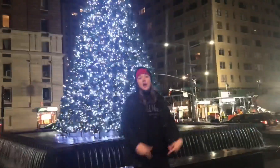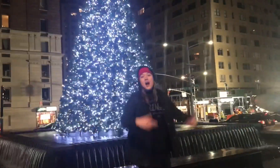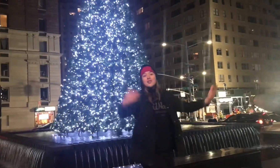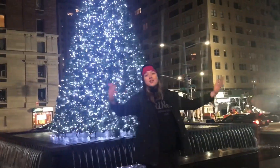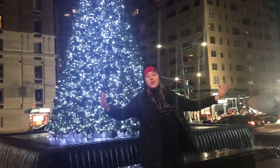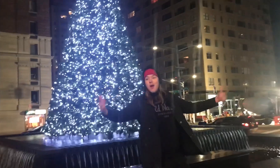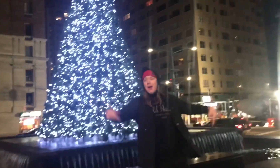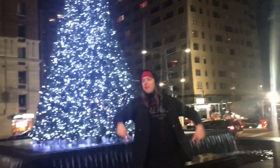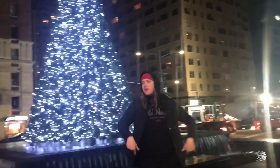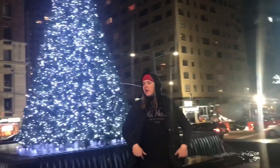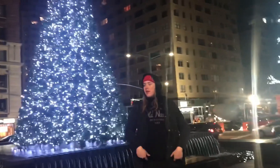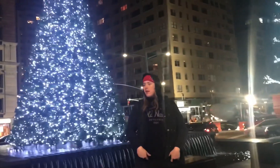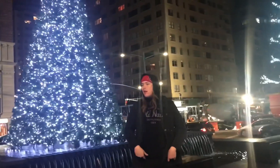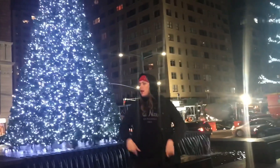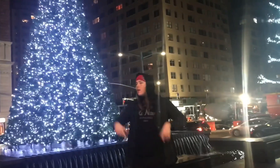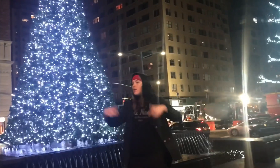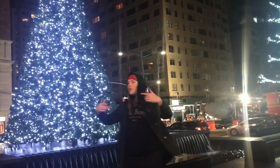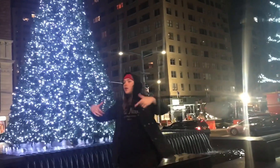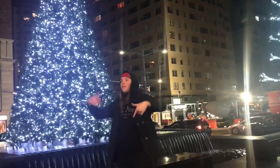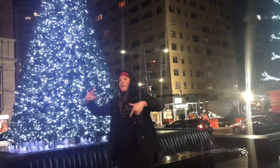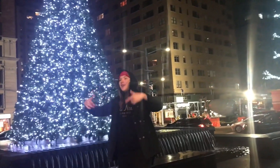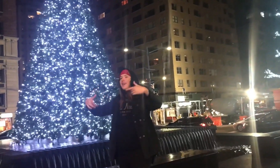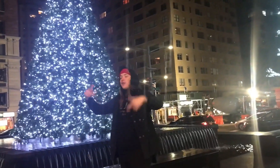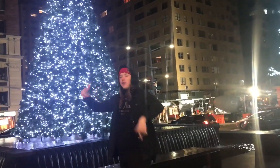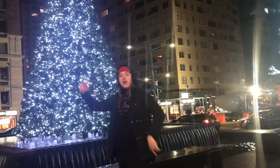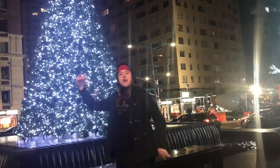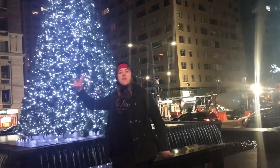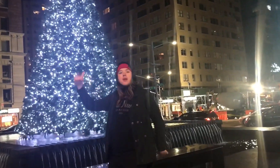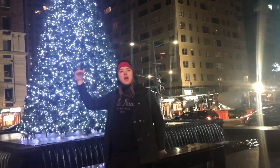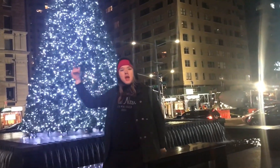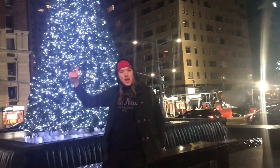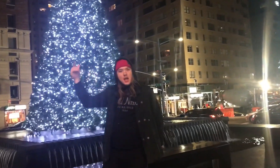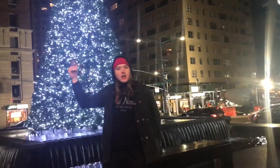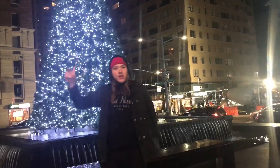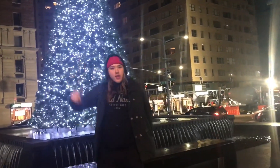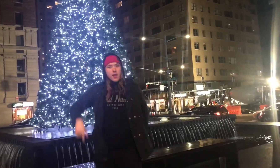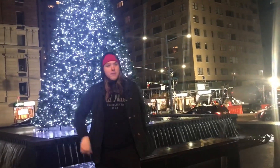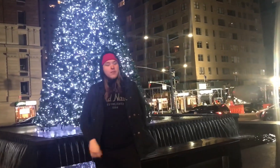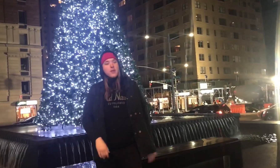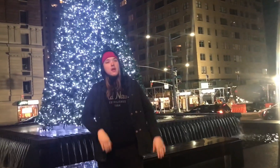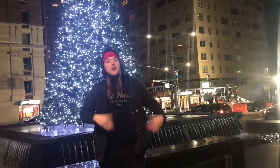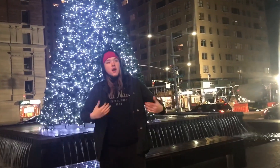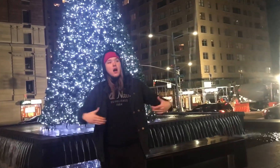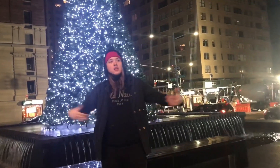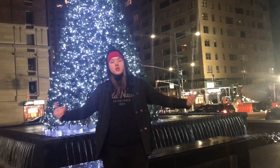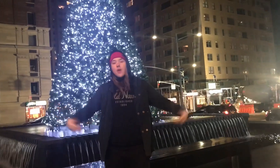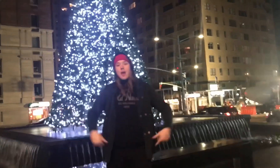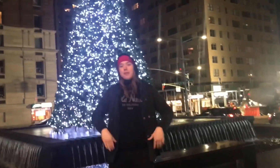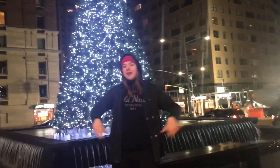You can be, you can be, anything, anything, conscious rap, Kevin.